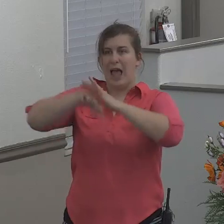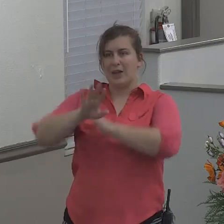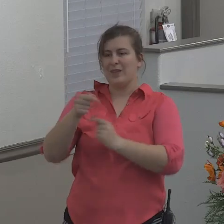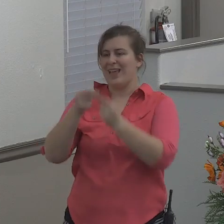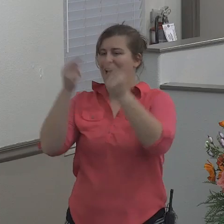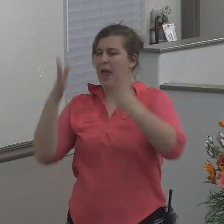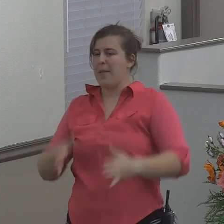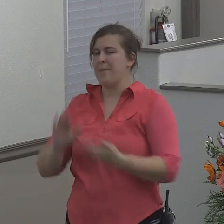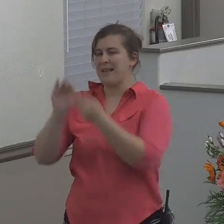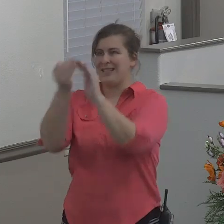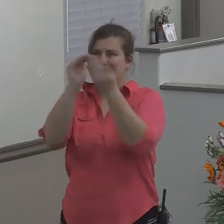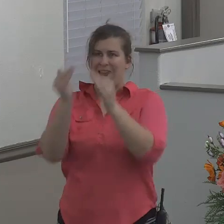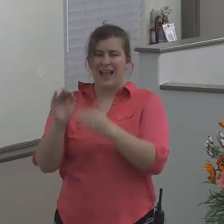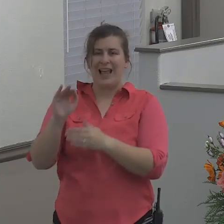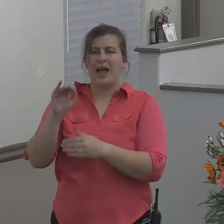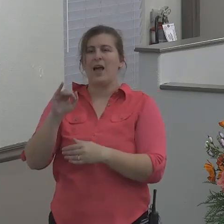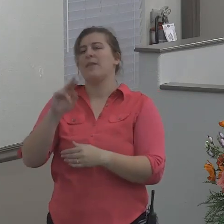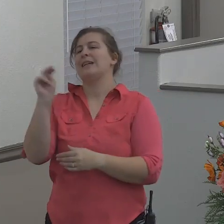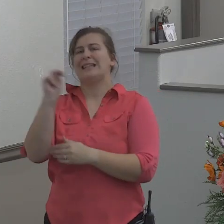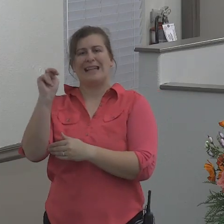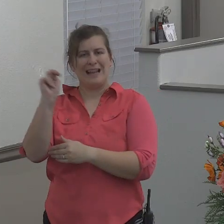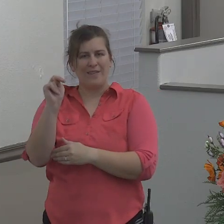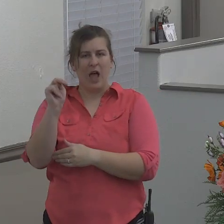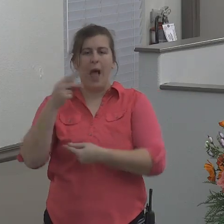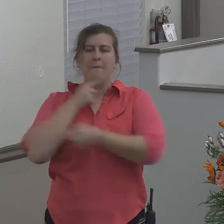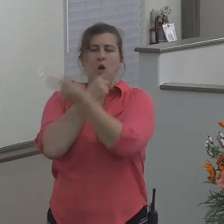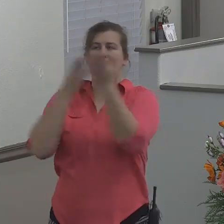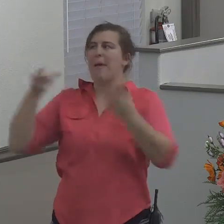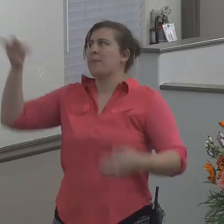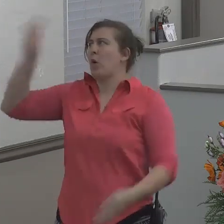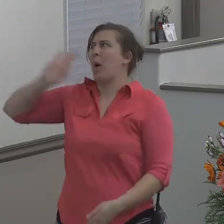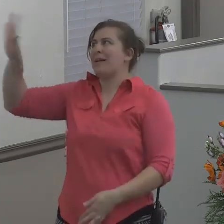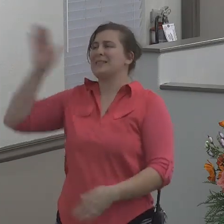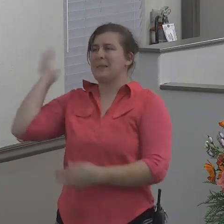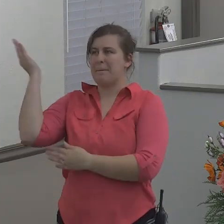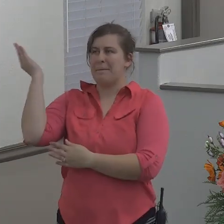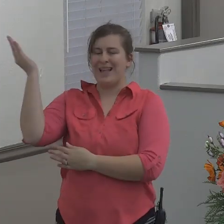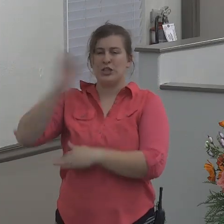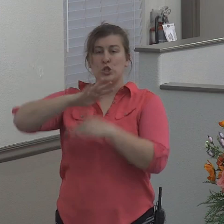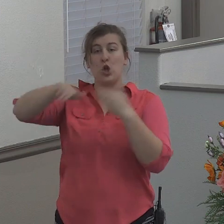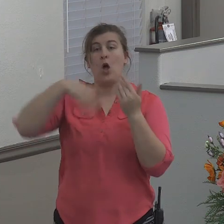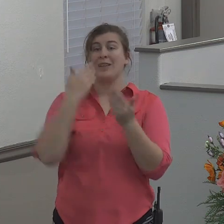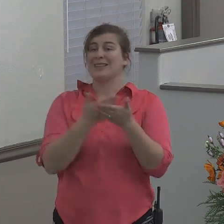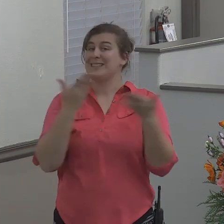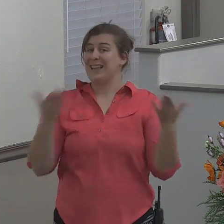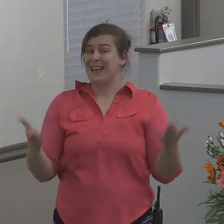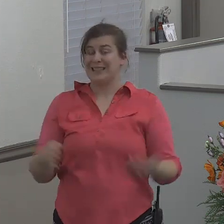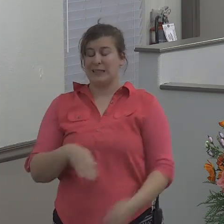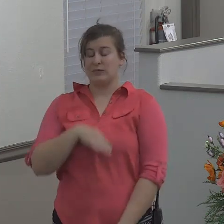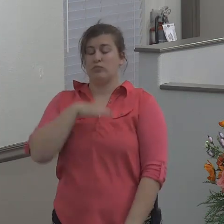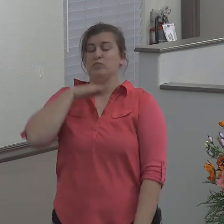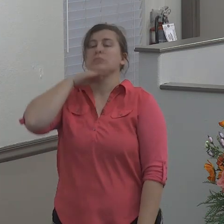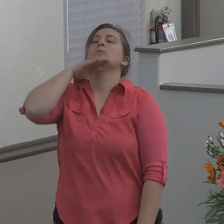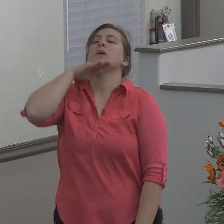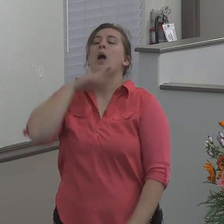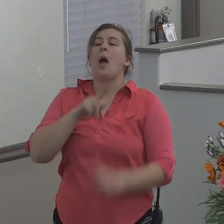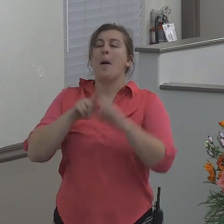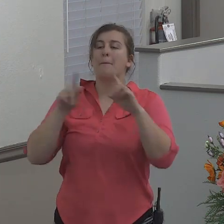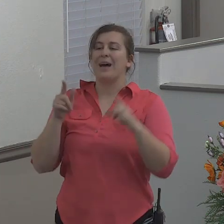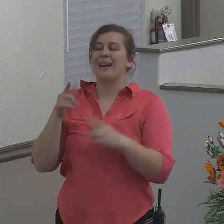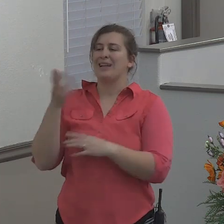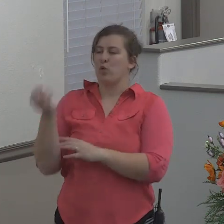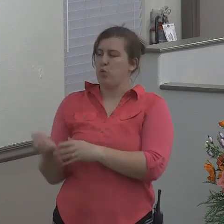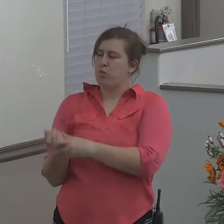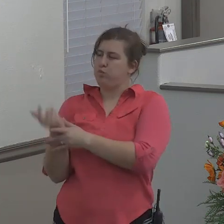Nineveh and proclaim God's message all these things he coped with but his dying